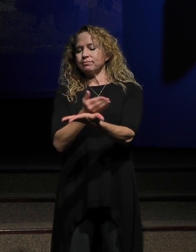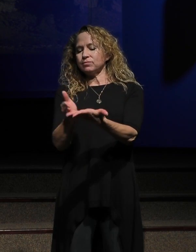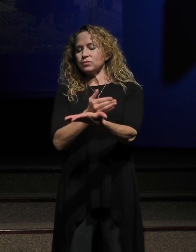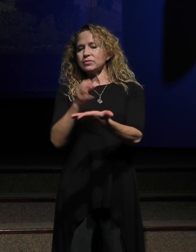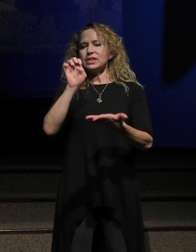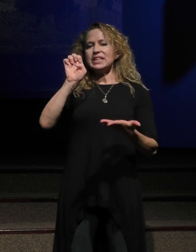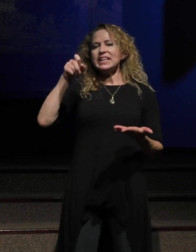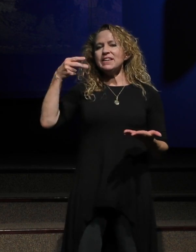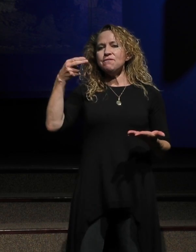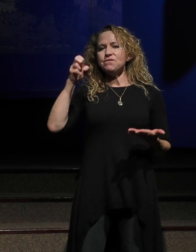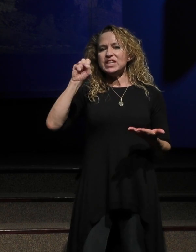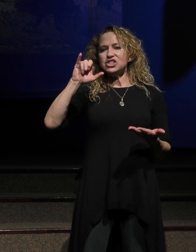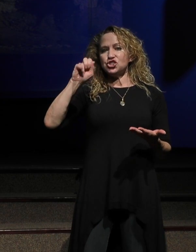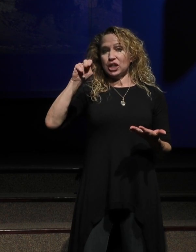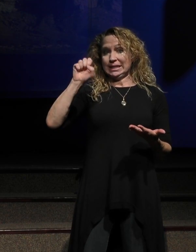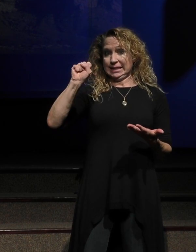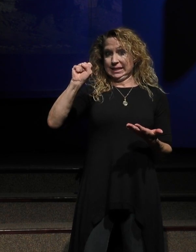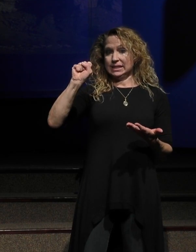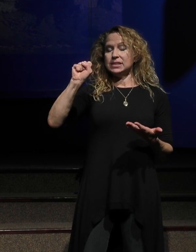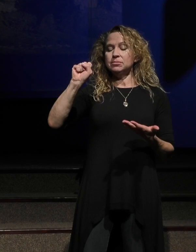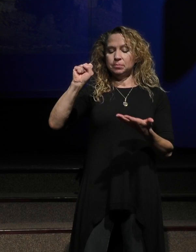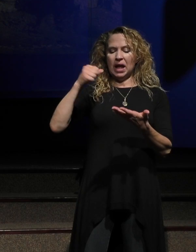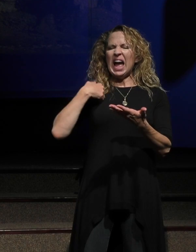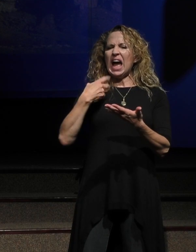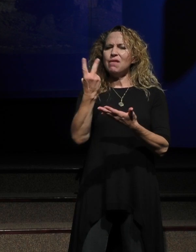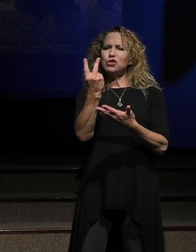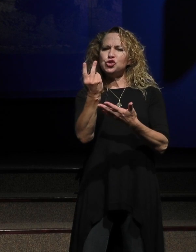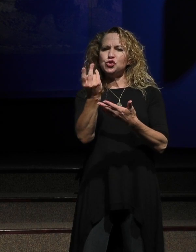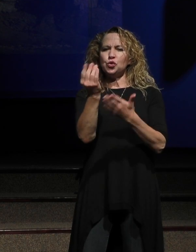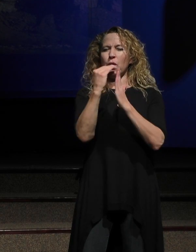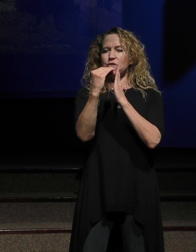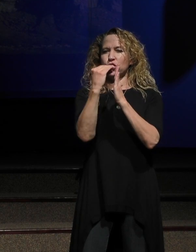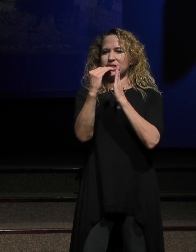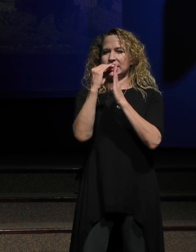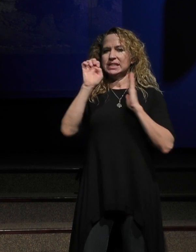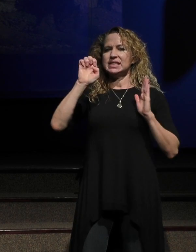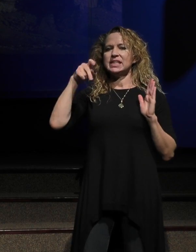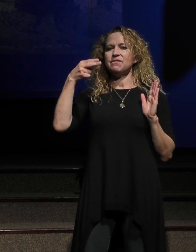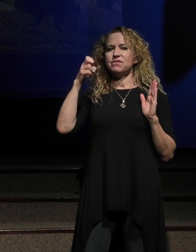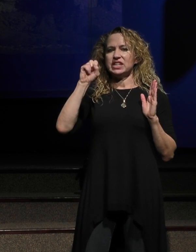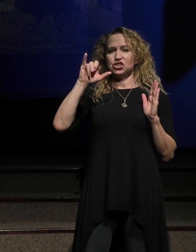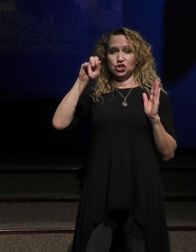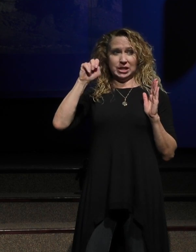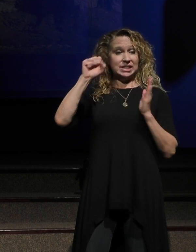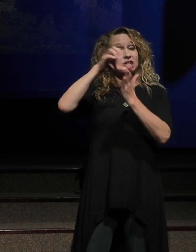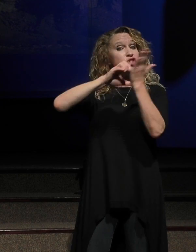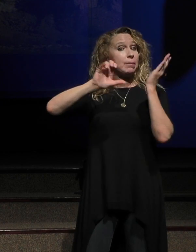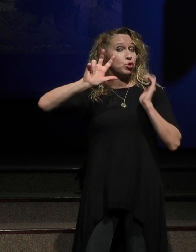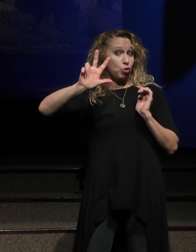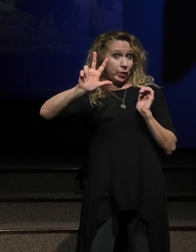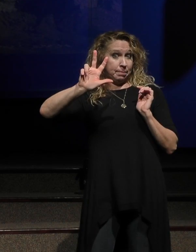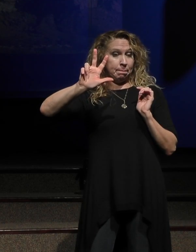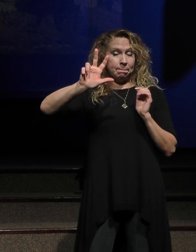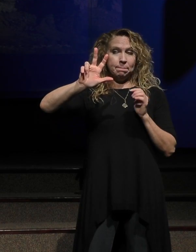book of Ephesians, there's two places in Ephesians that I want to take you to just real quick. Ephesians chapter three,